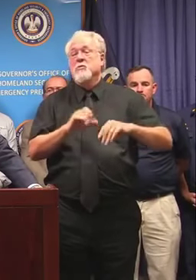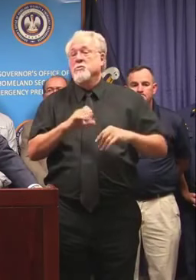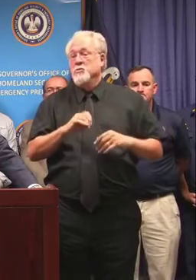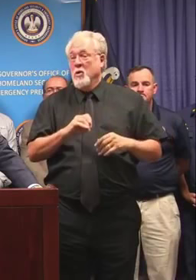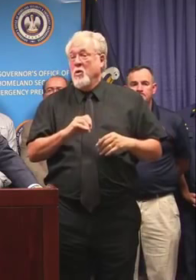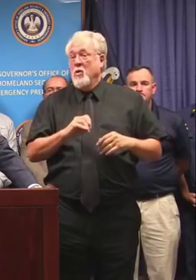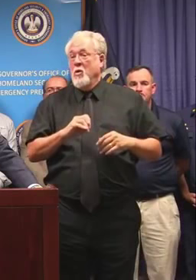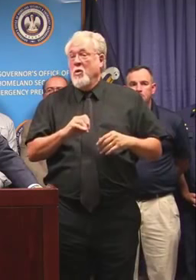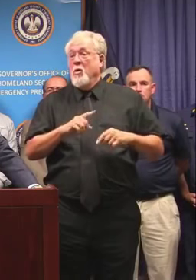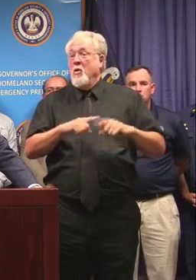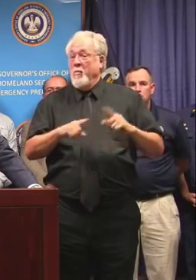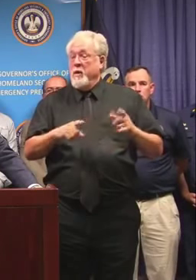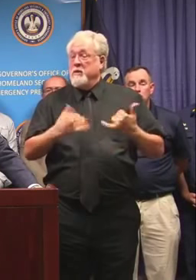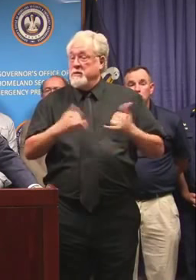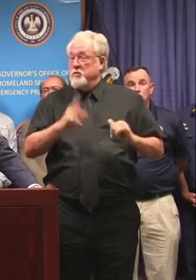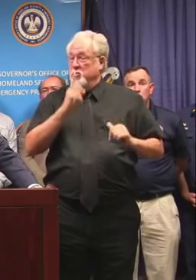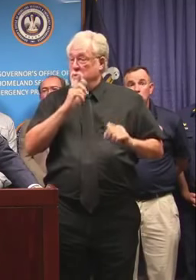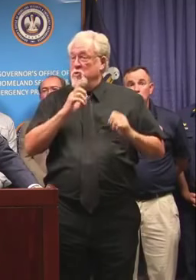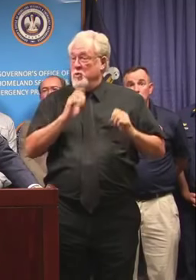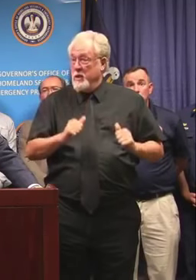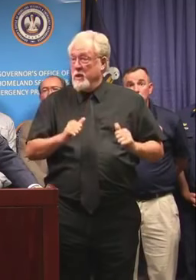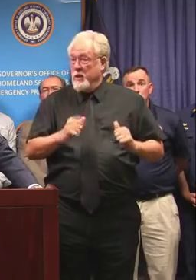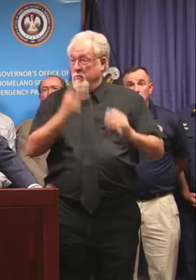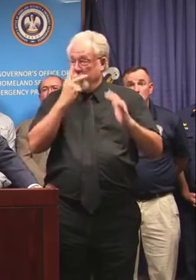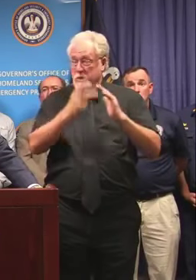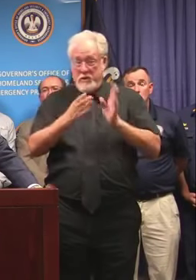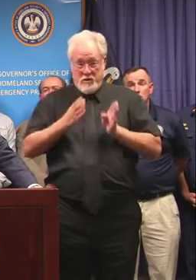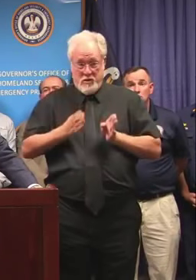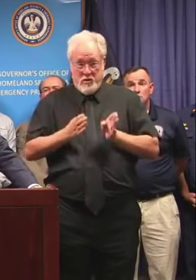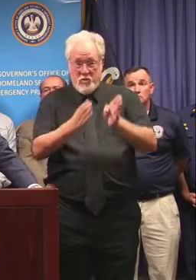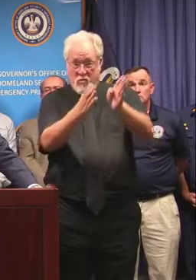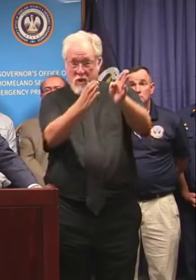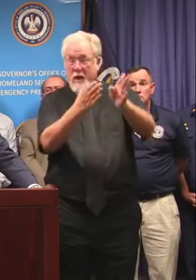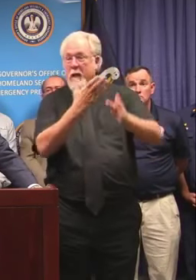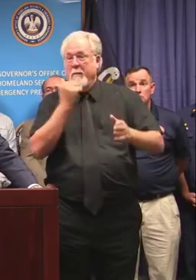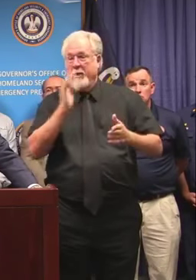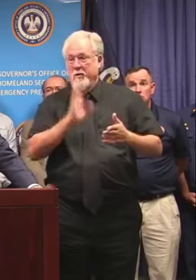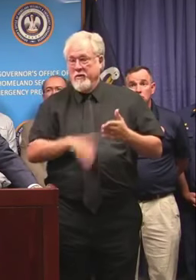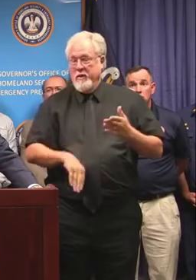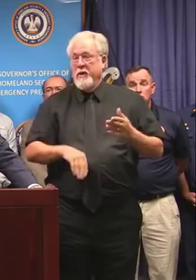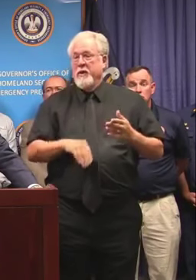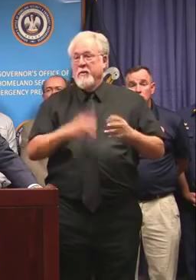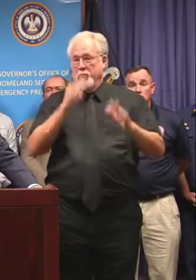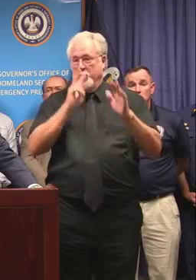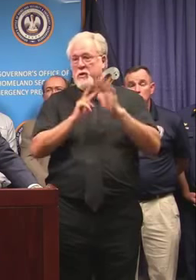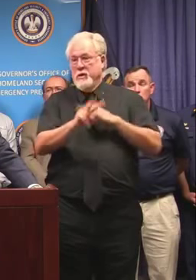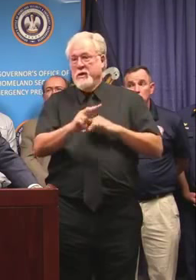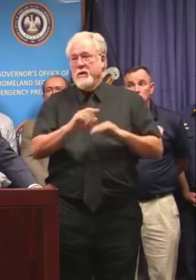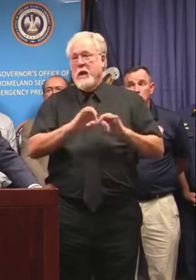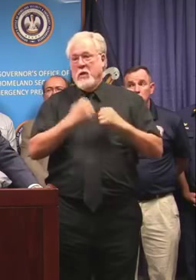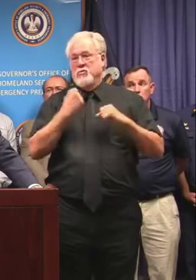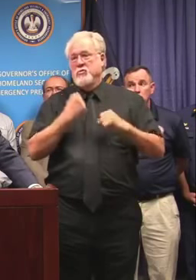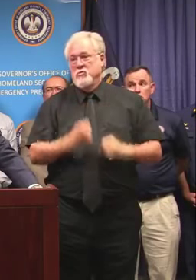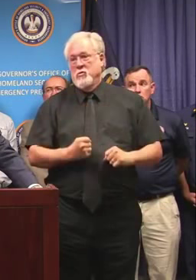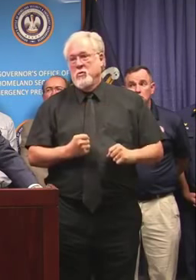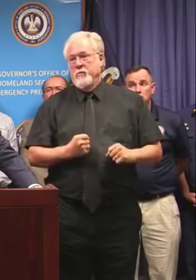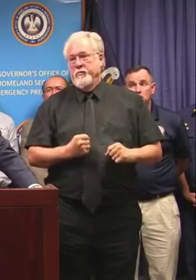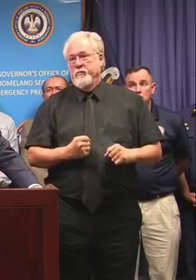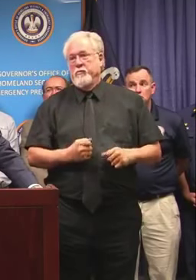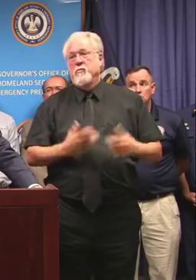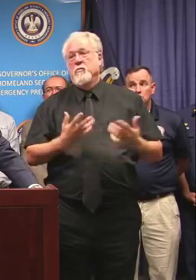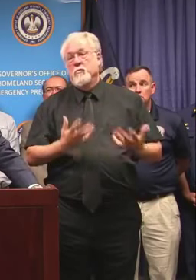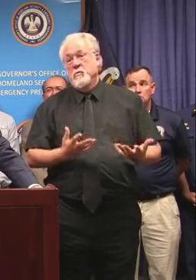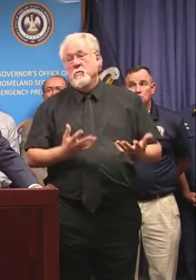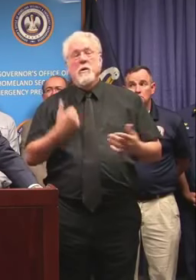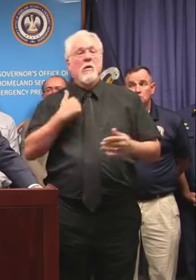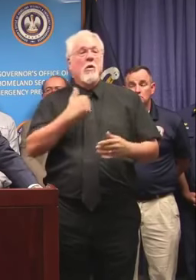But it is still true that they can predict the track much better than they can predict intensity. So